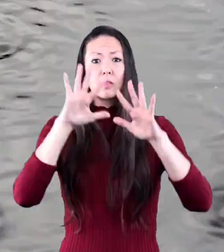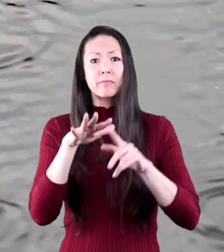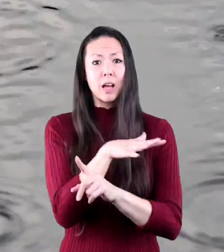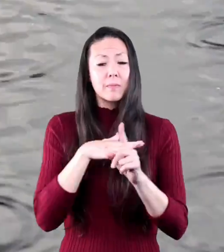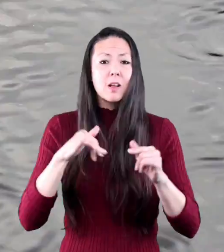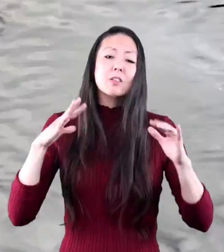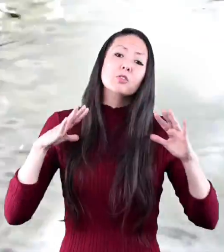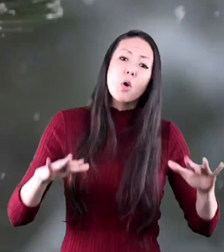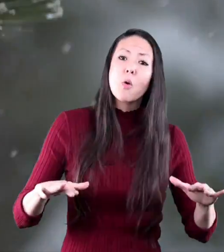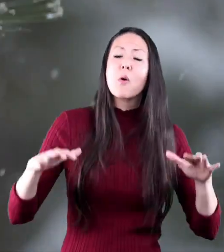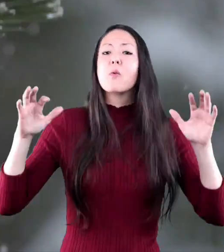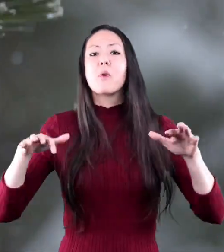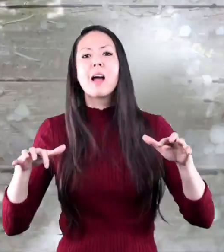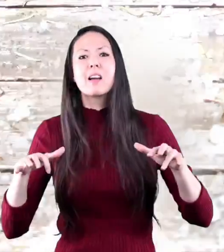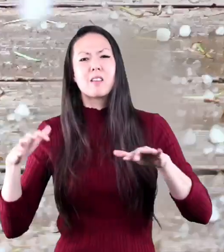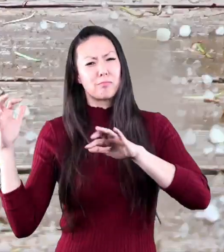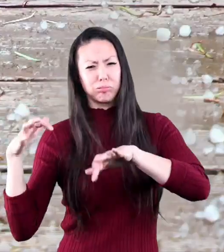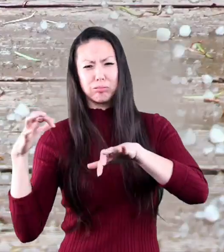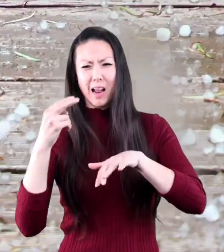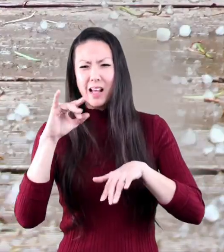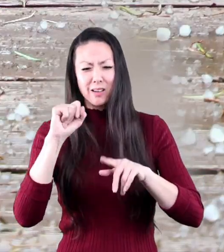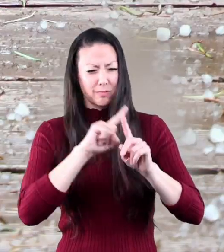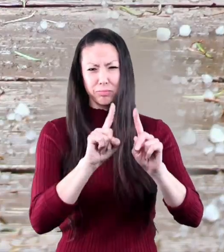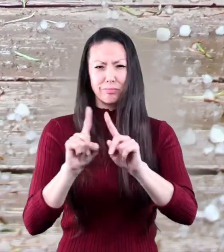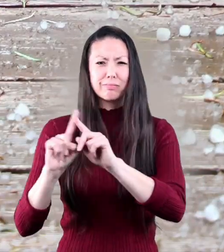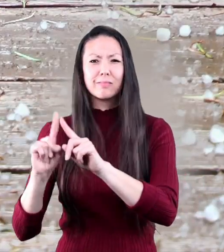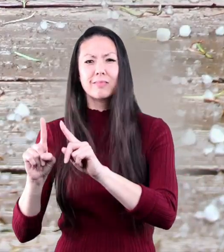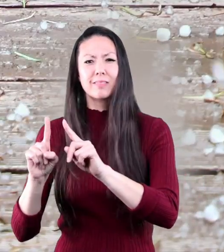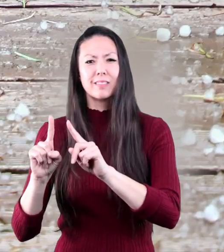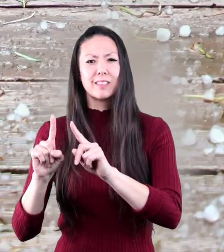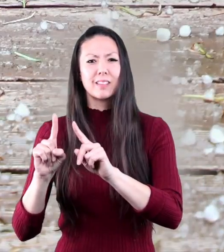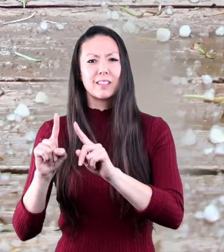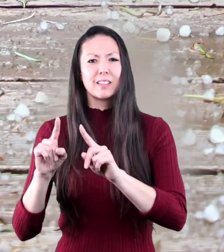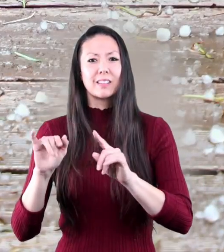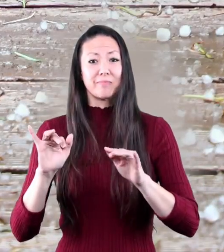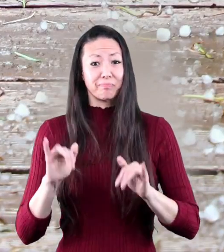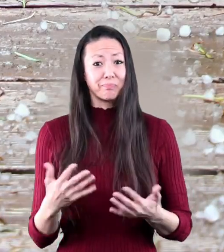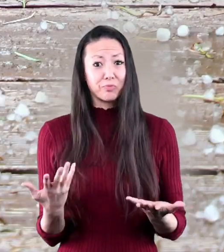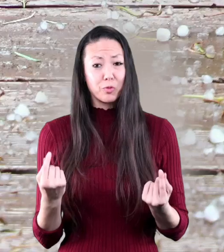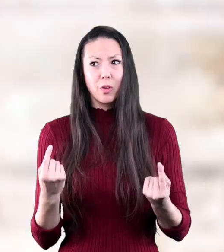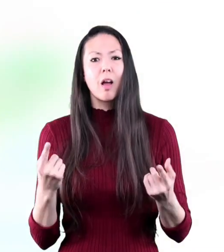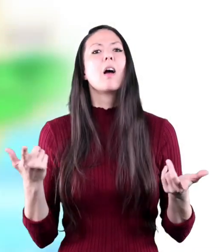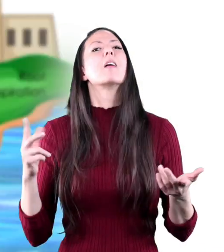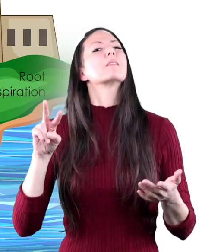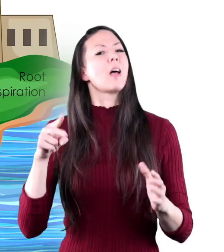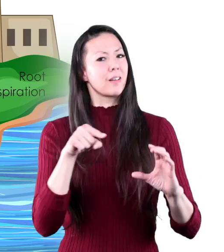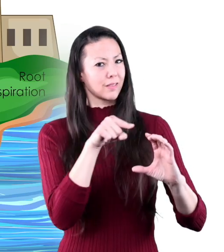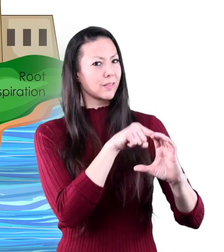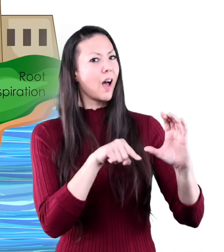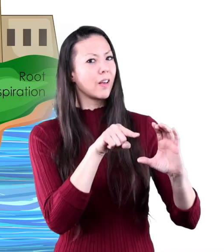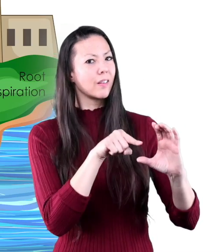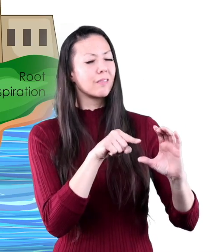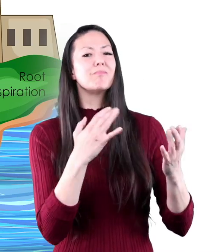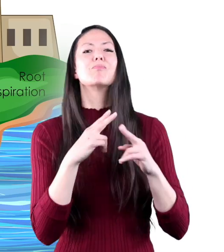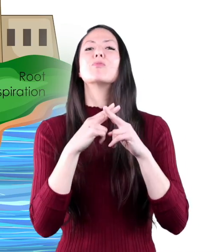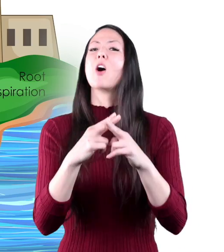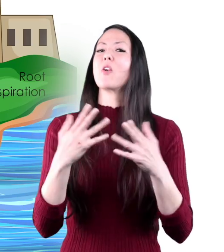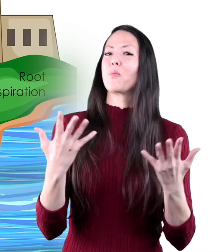rain snow sleet or hail it is precipitation the second cycle is the